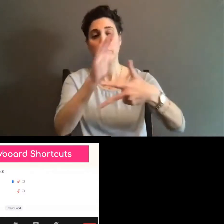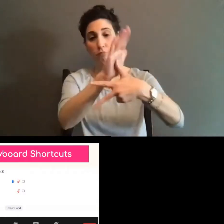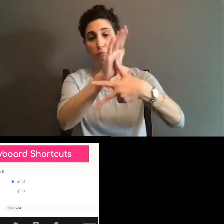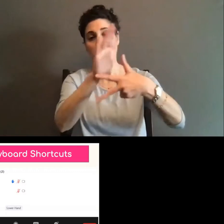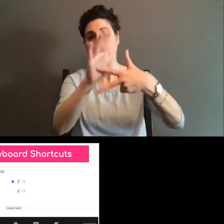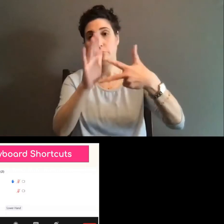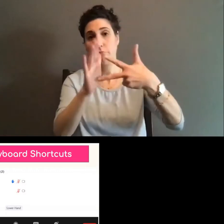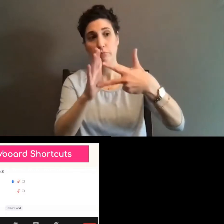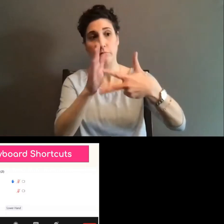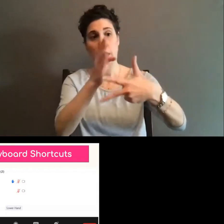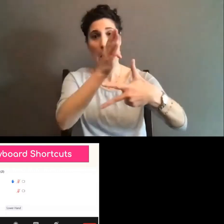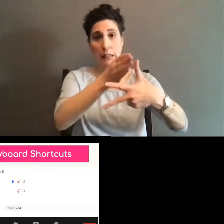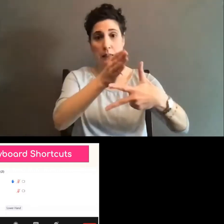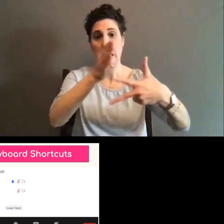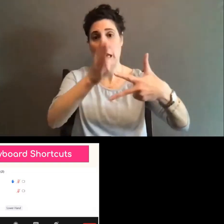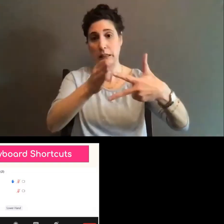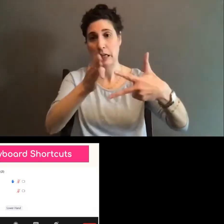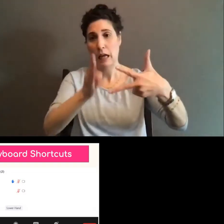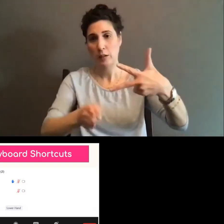We hope.